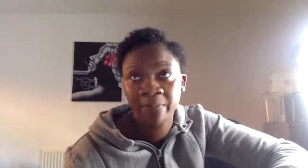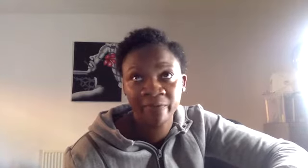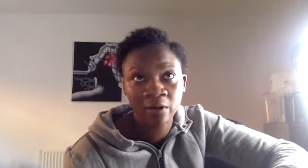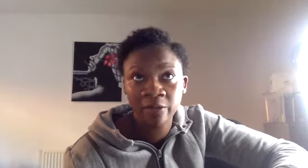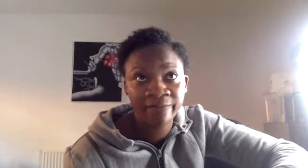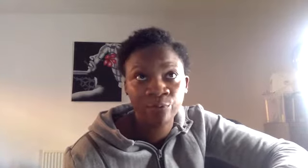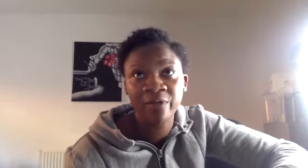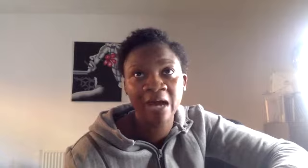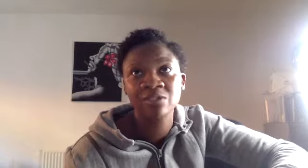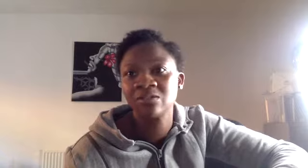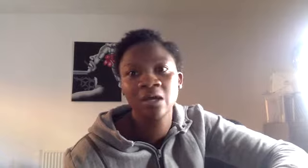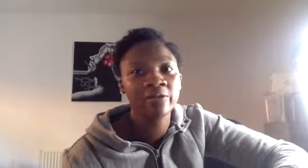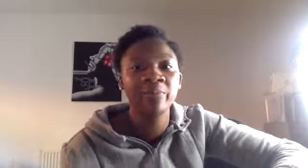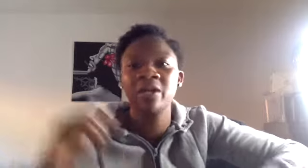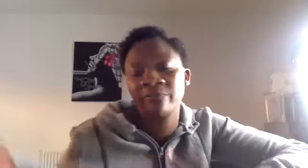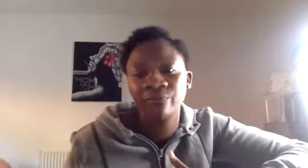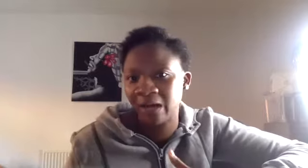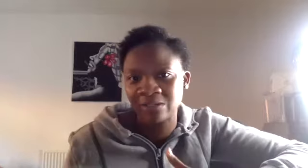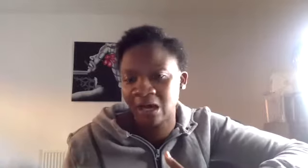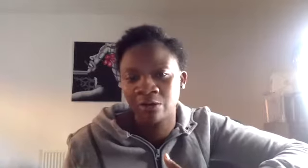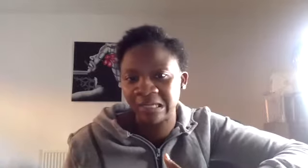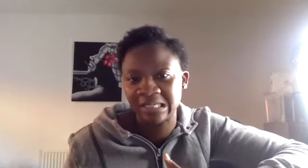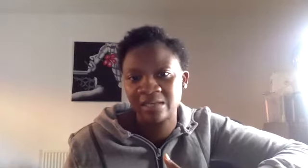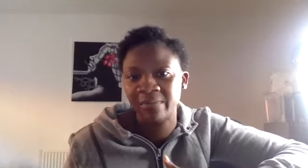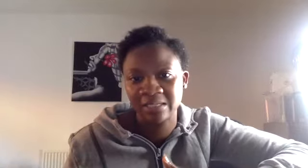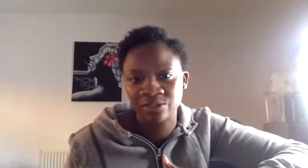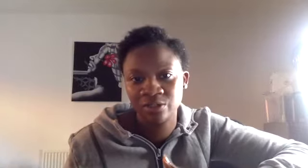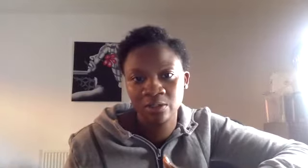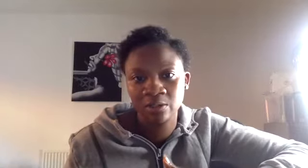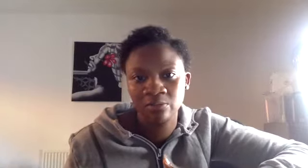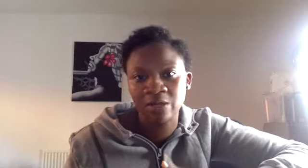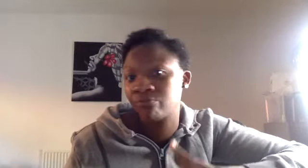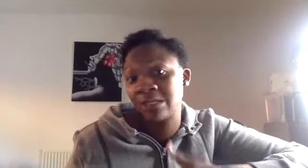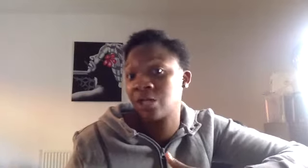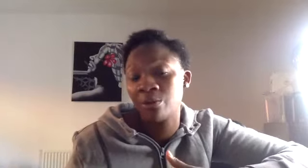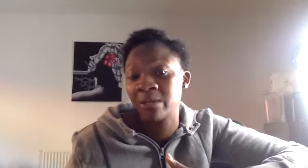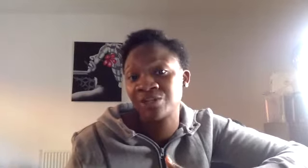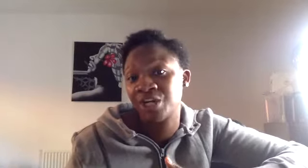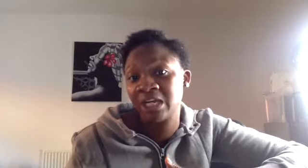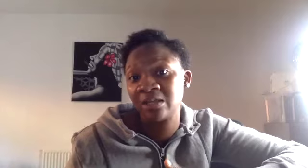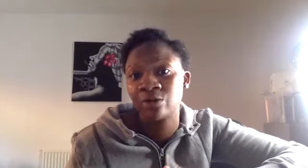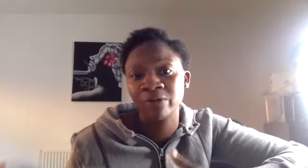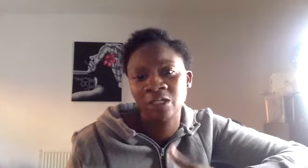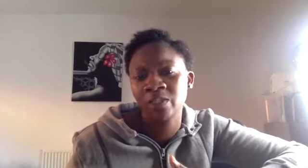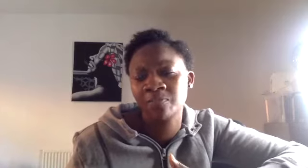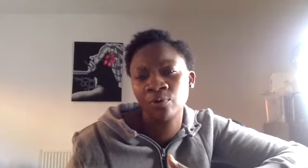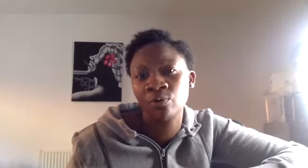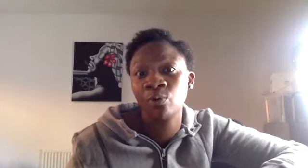for the 4,000, there'll be another 4,000 that aren't ready to hear the message. They're not ready to go on that journey. They're not ready to explore or